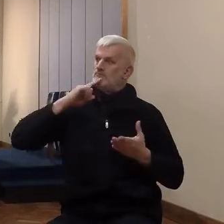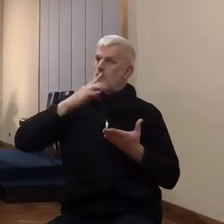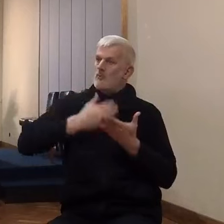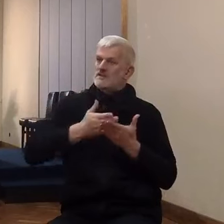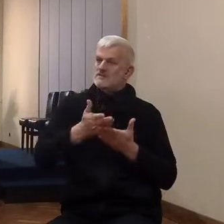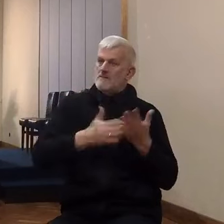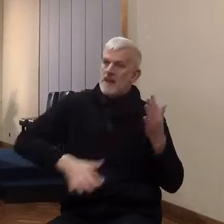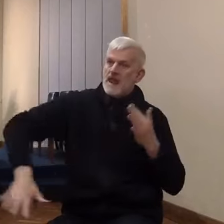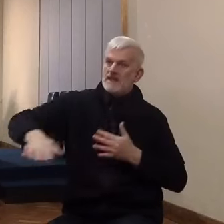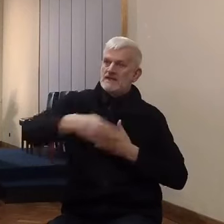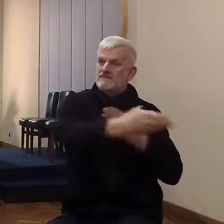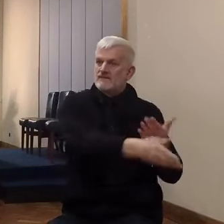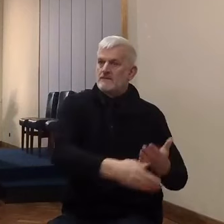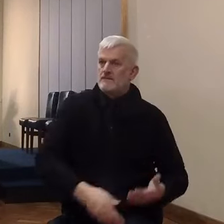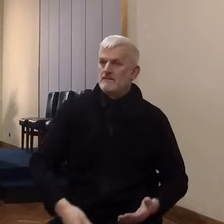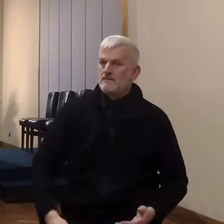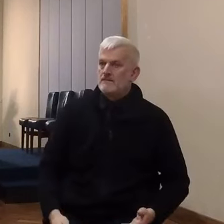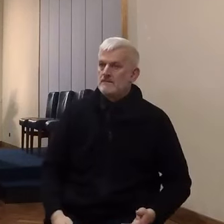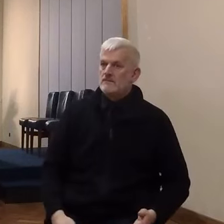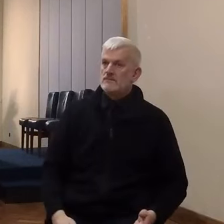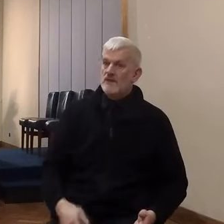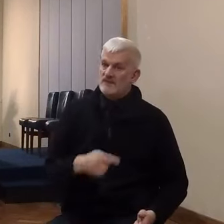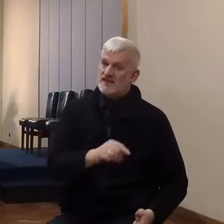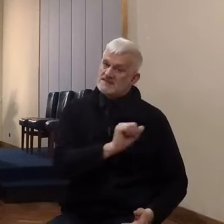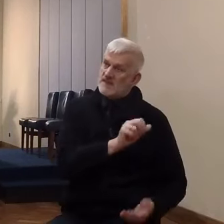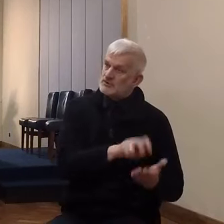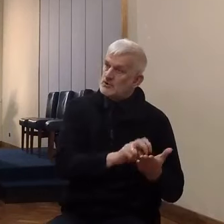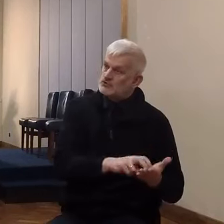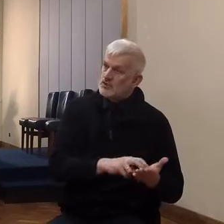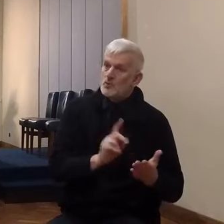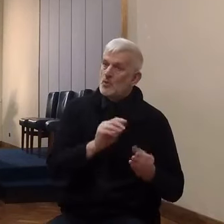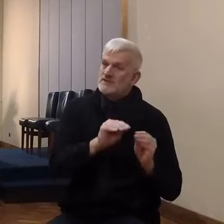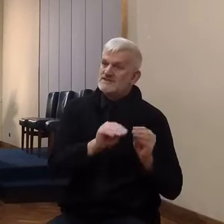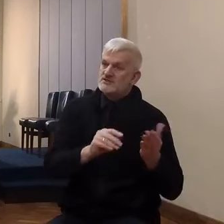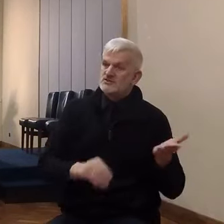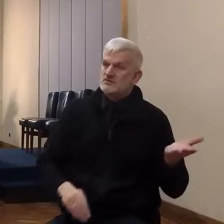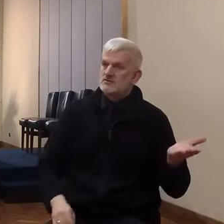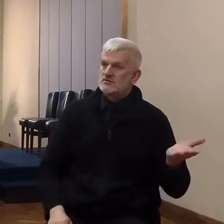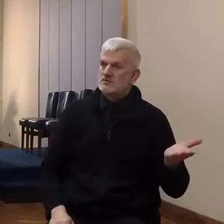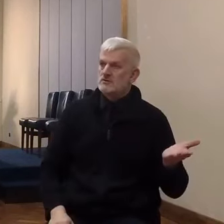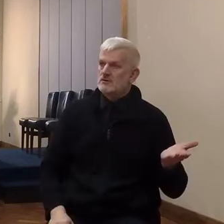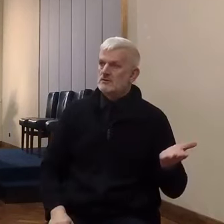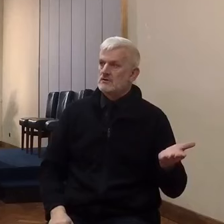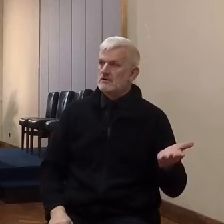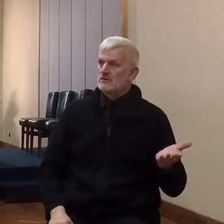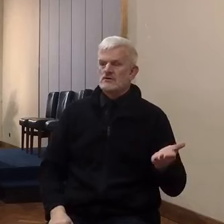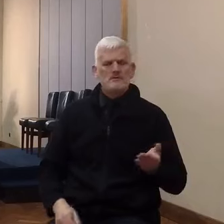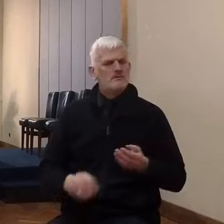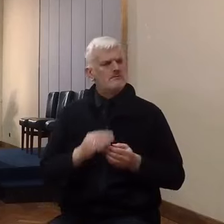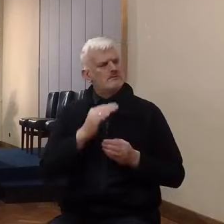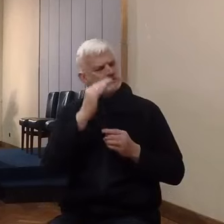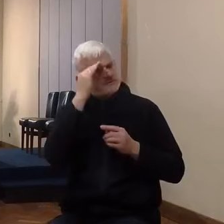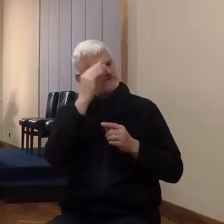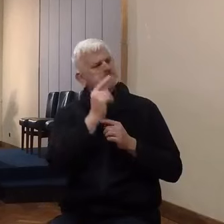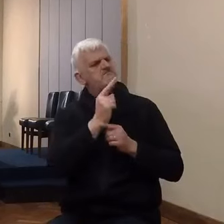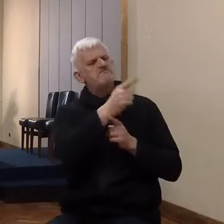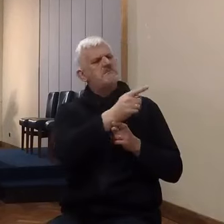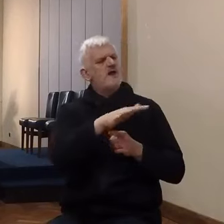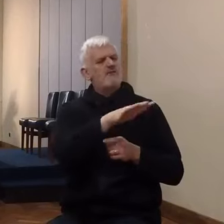teach. And they're just something like six or seven miles, camped, in an